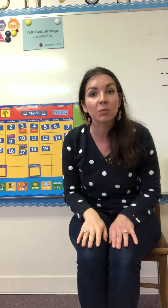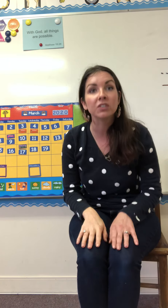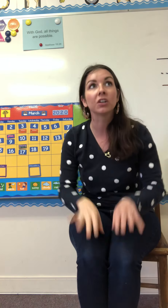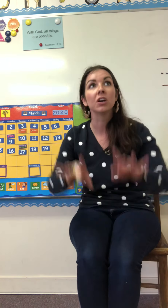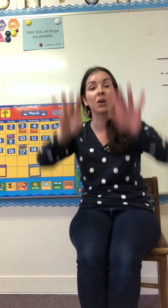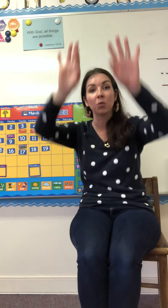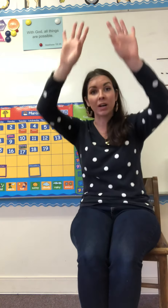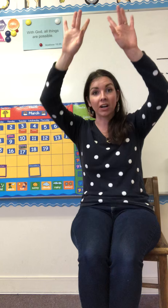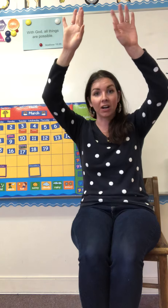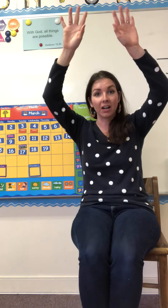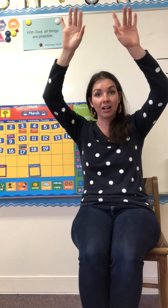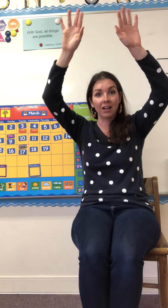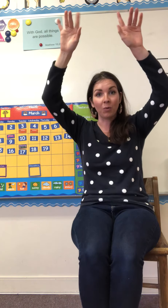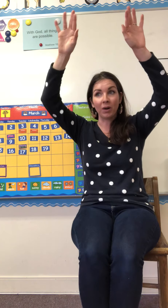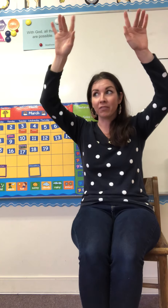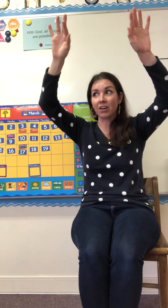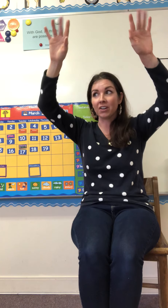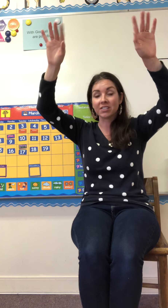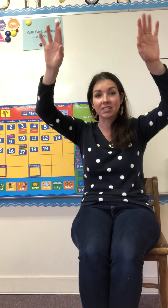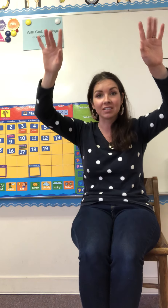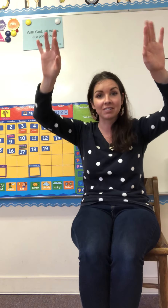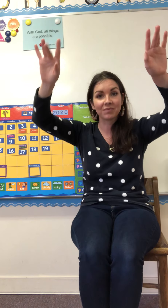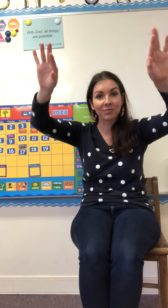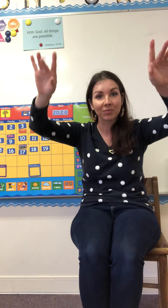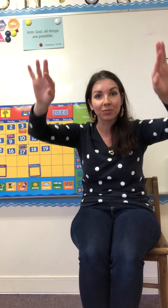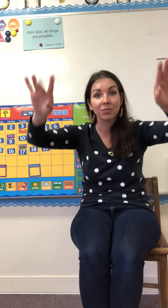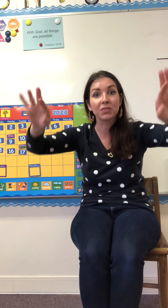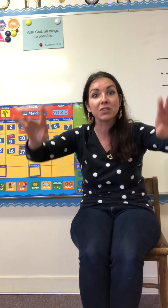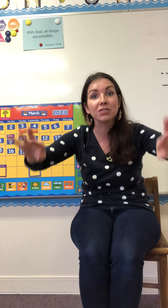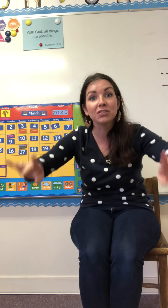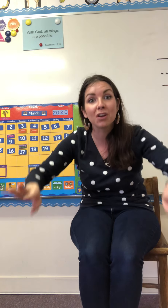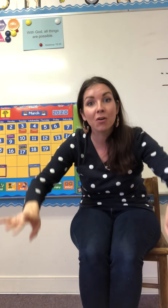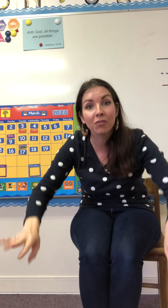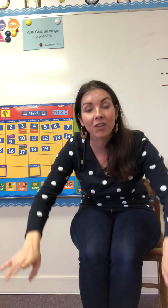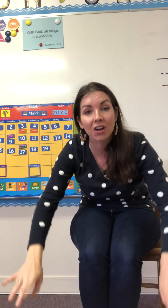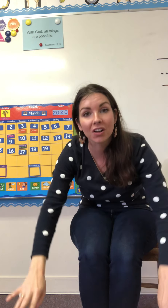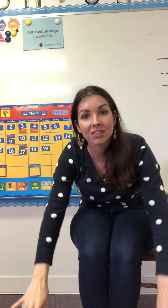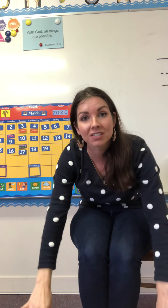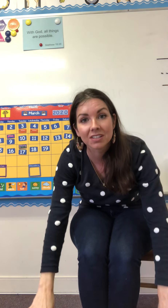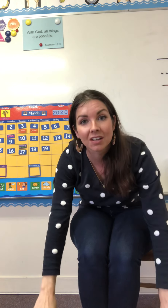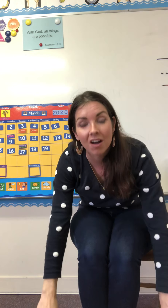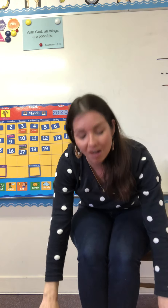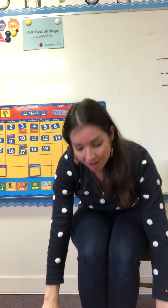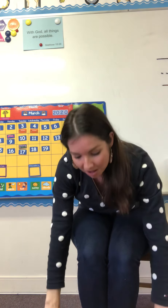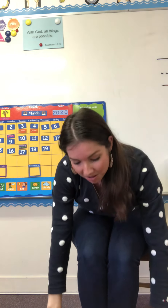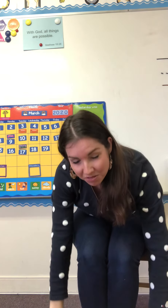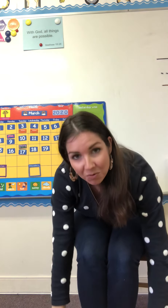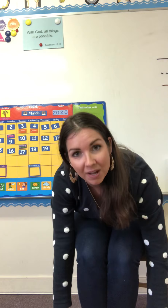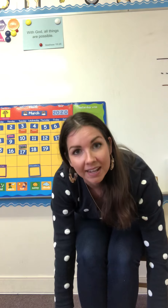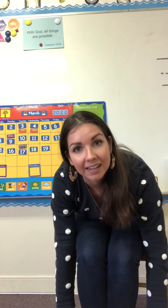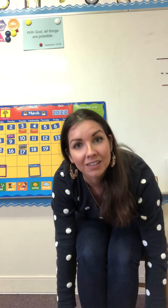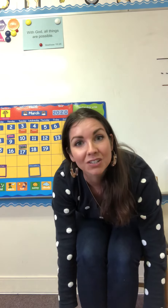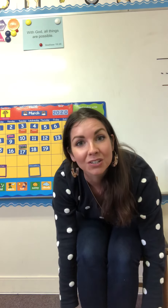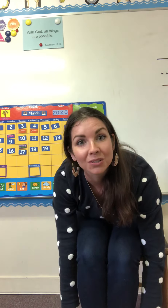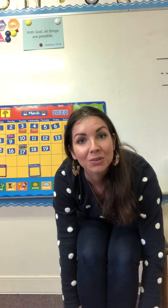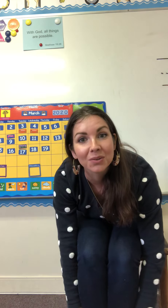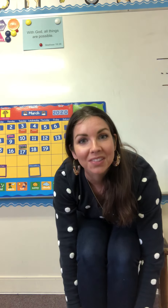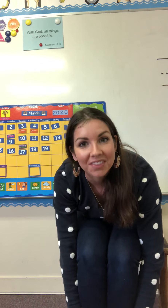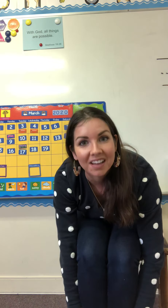winter, where what falls? The snow falls all the way to the